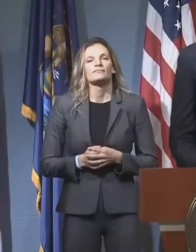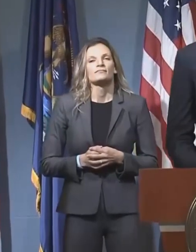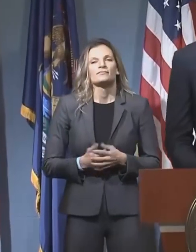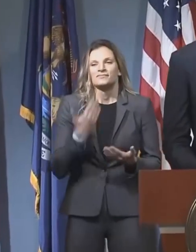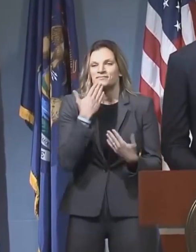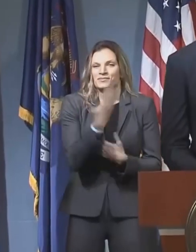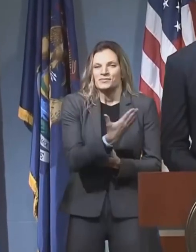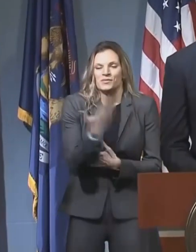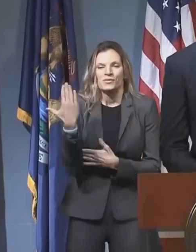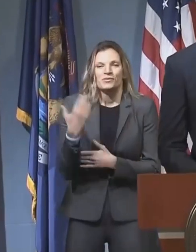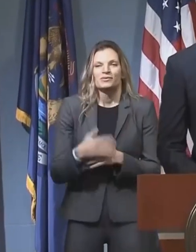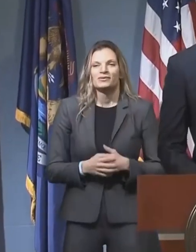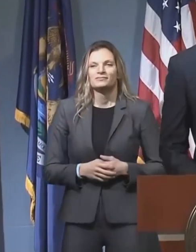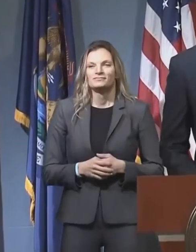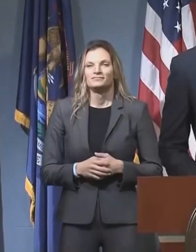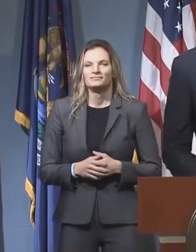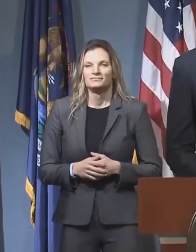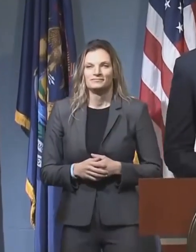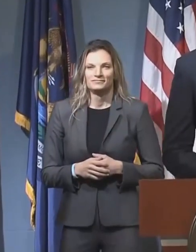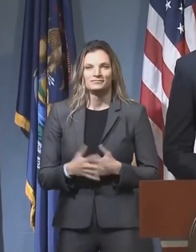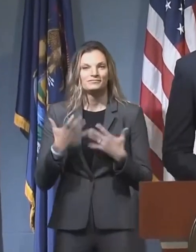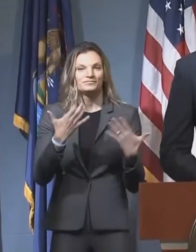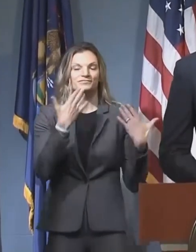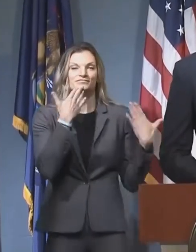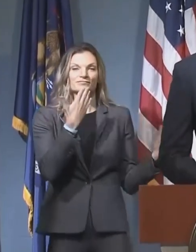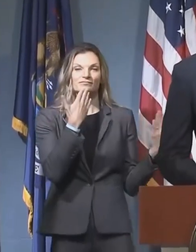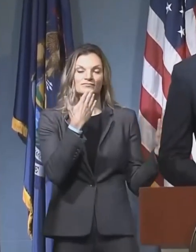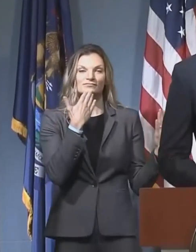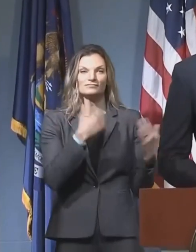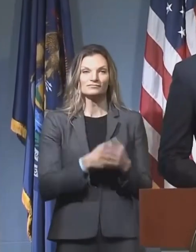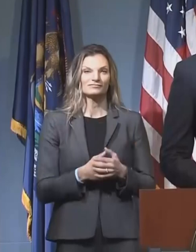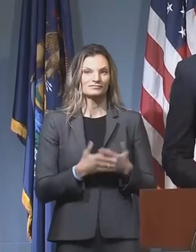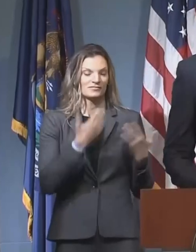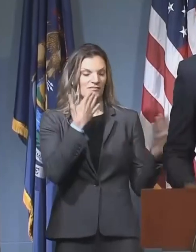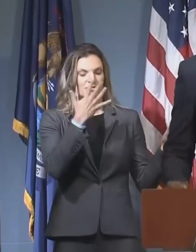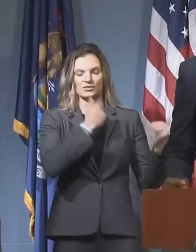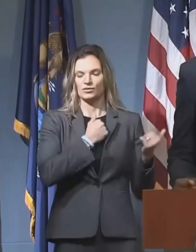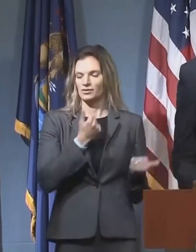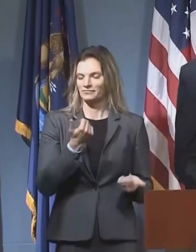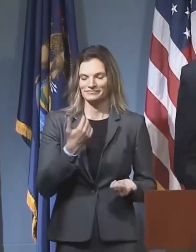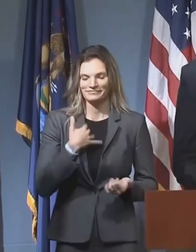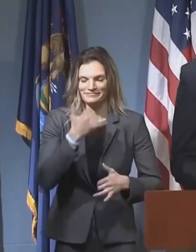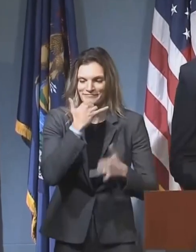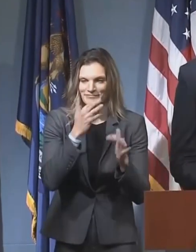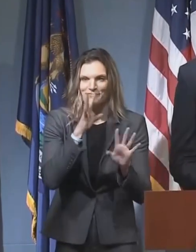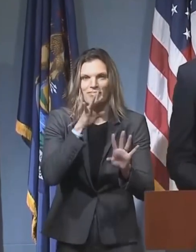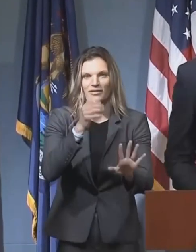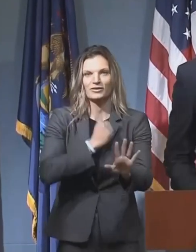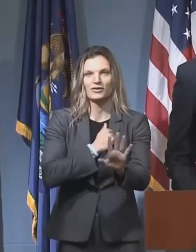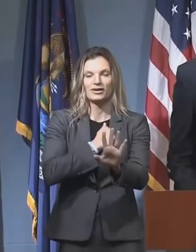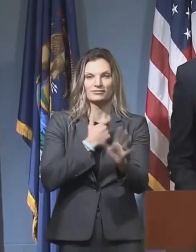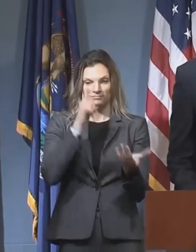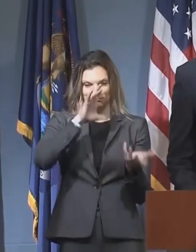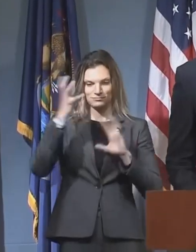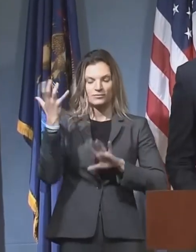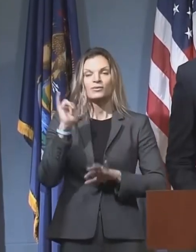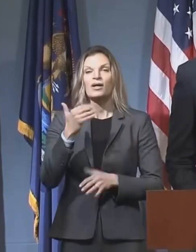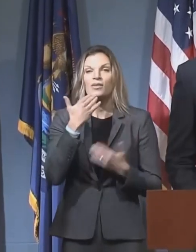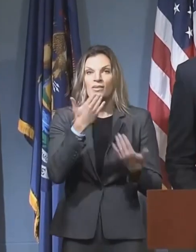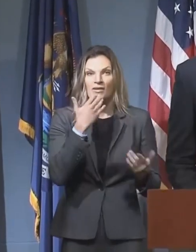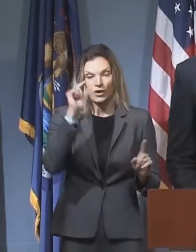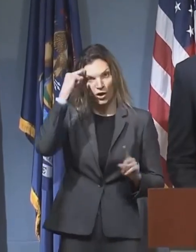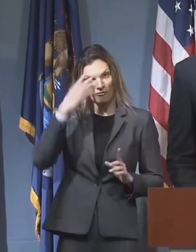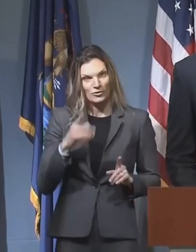All right, good morning, everyone. I would like to thank Dr. I mean, excuse me. There we go. We're exchanging this here. Governor Whitmer, Dr. Jonay